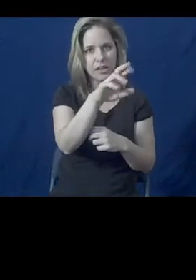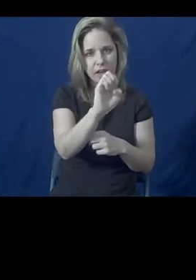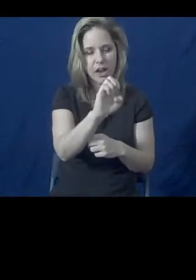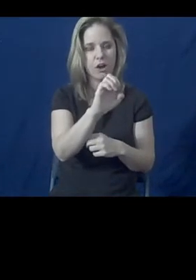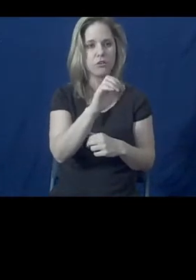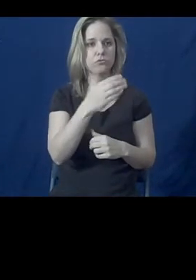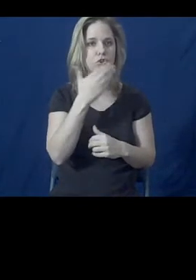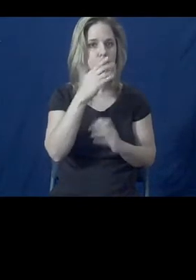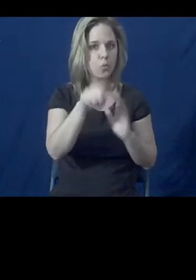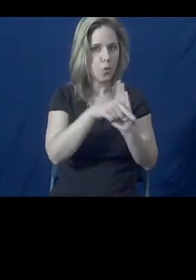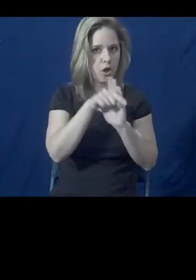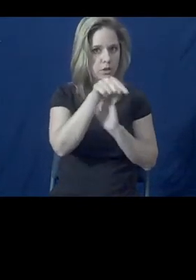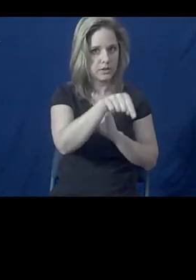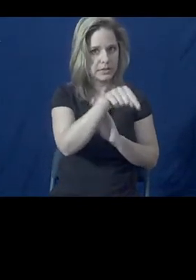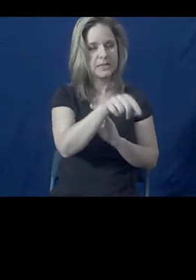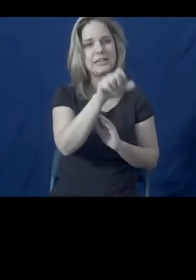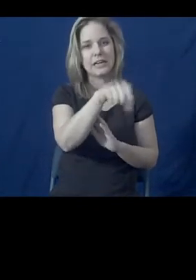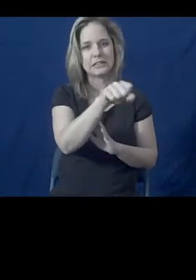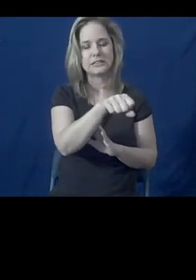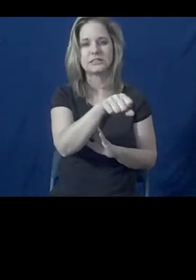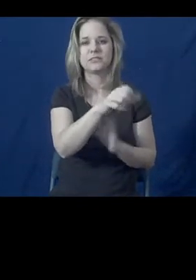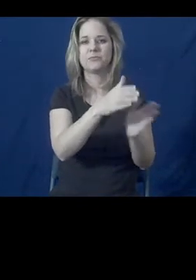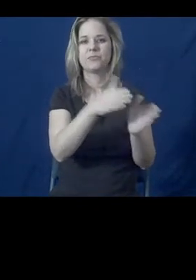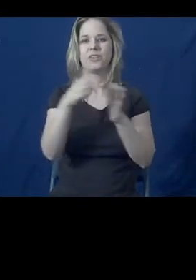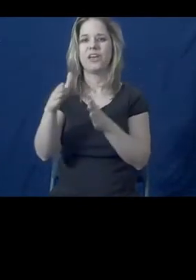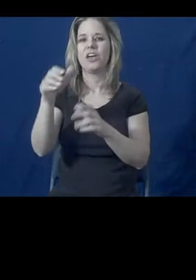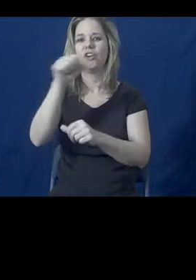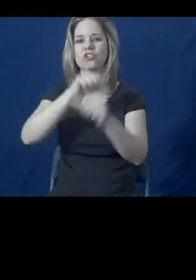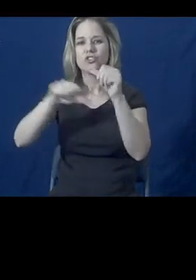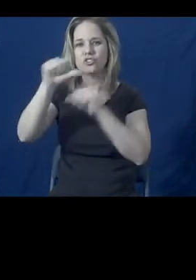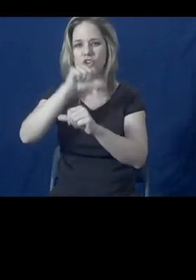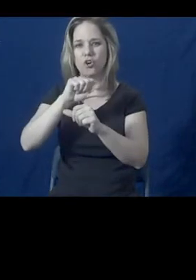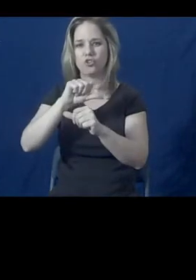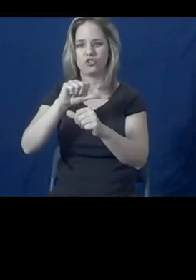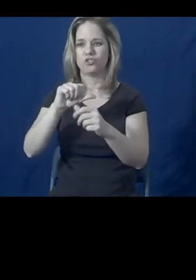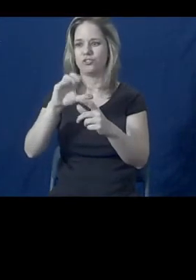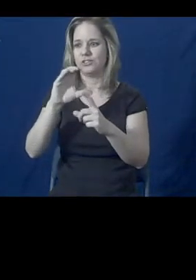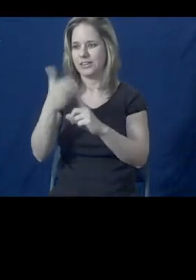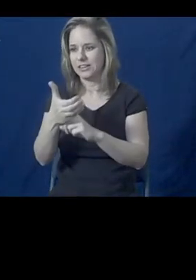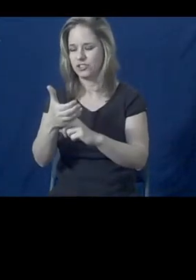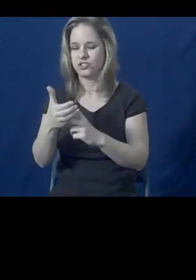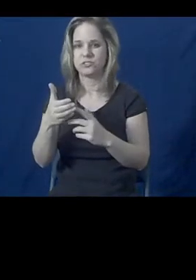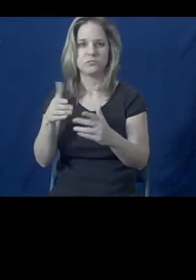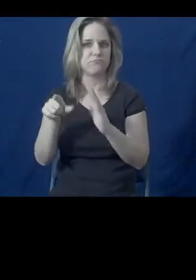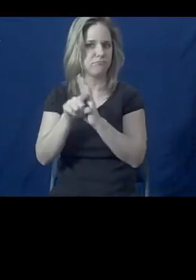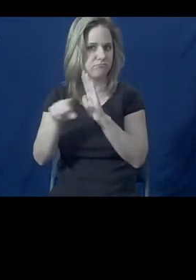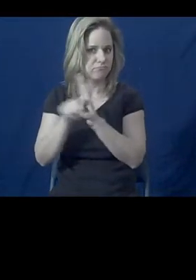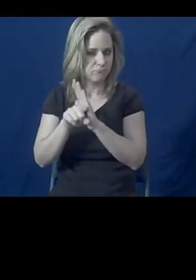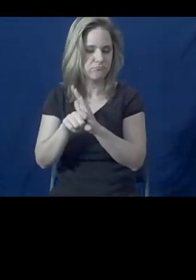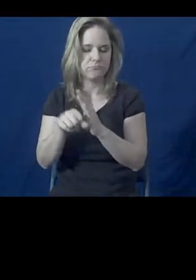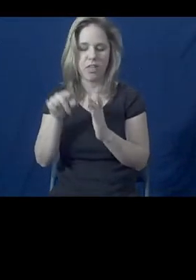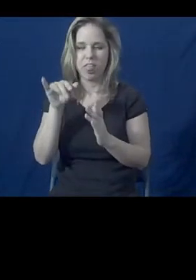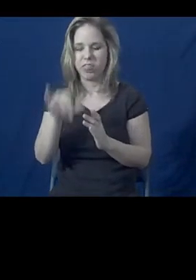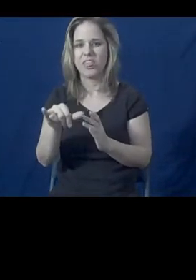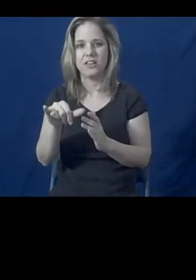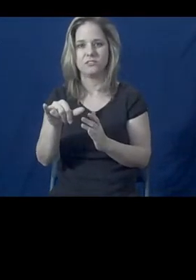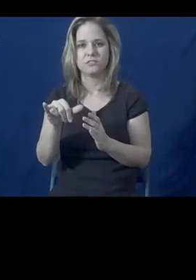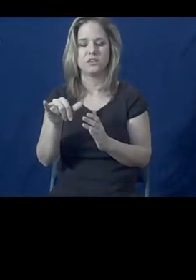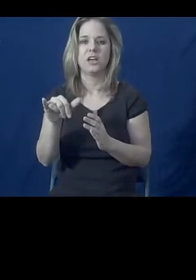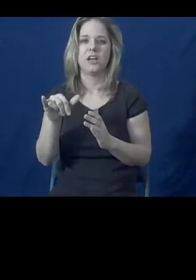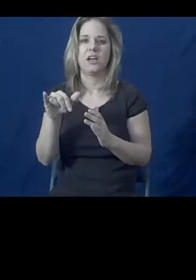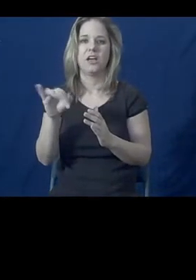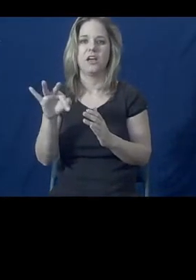the quality of healthcare, social conditions, adverse social conditions, we'll call them social determinants of health,